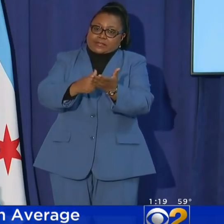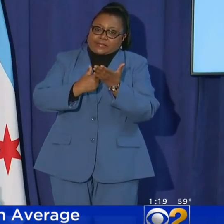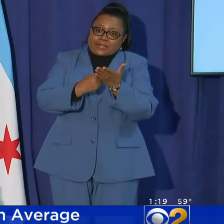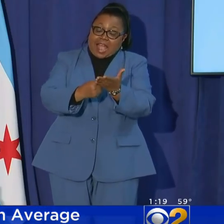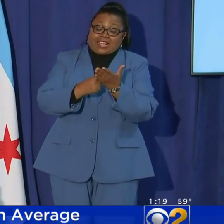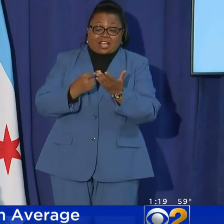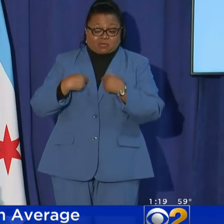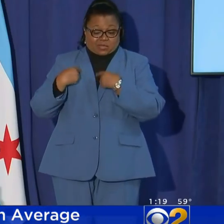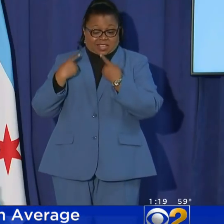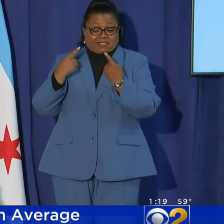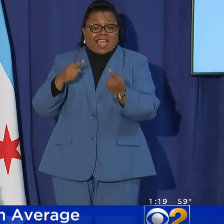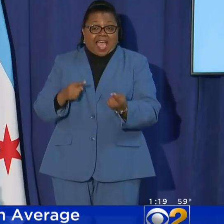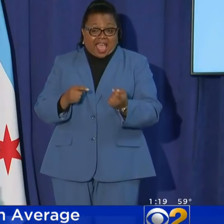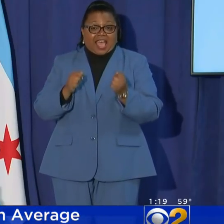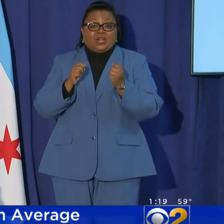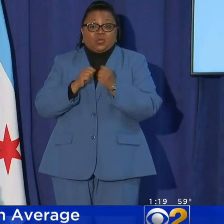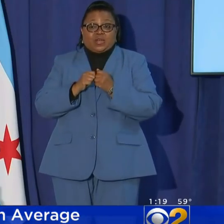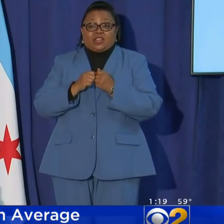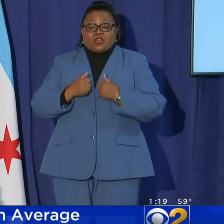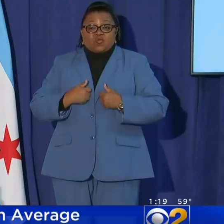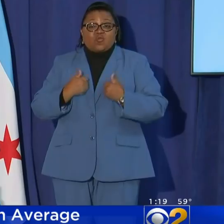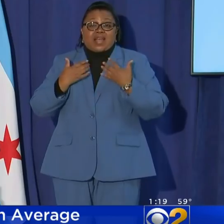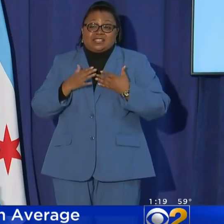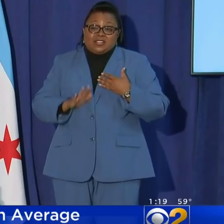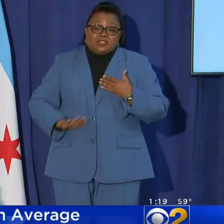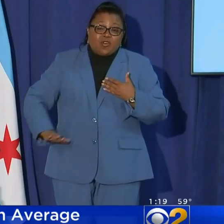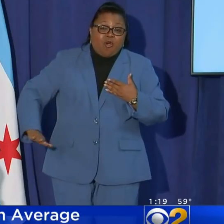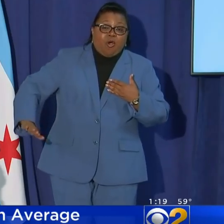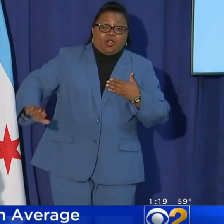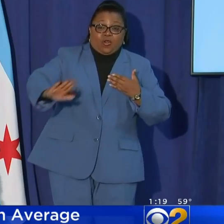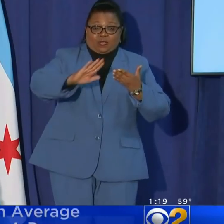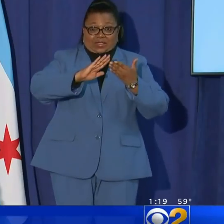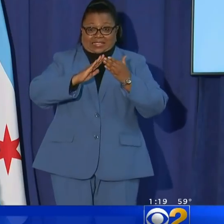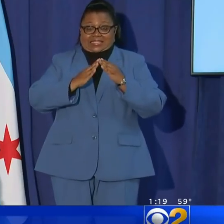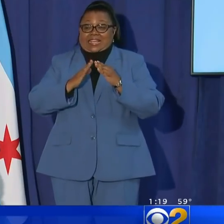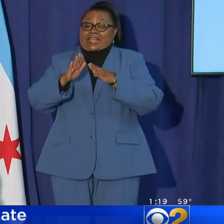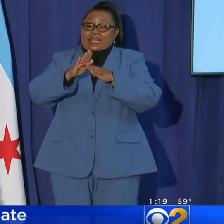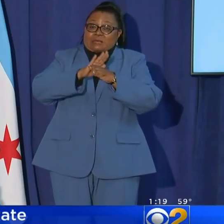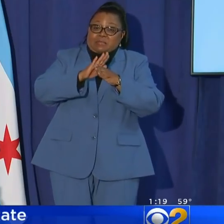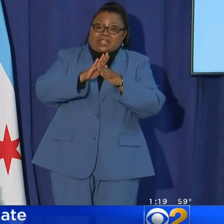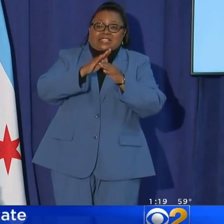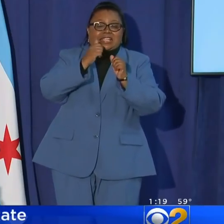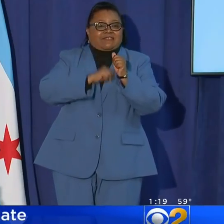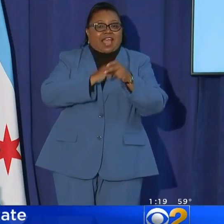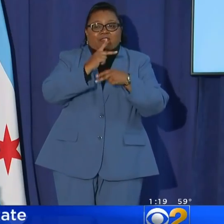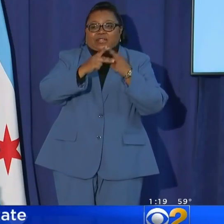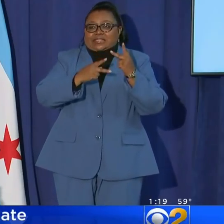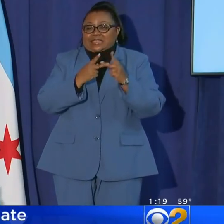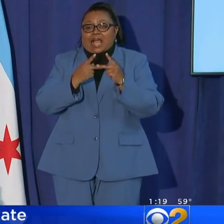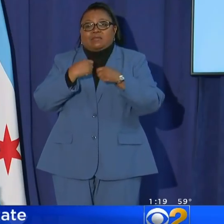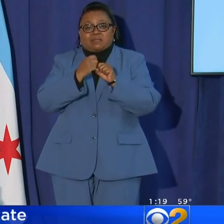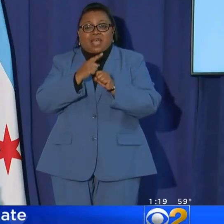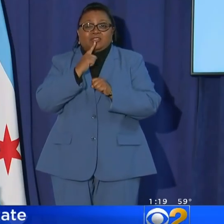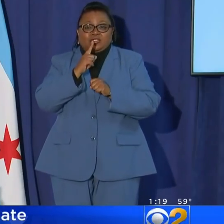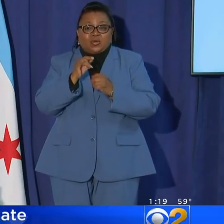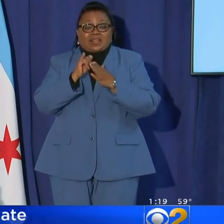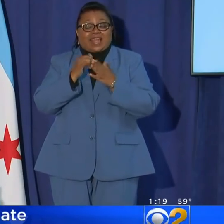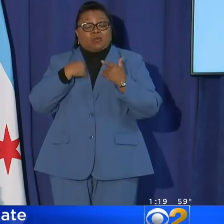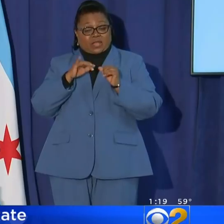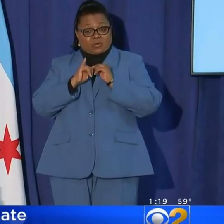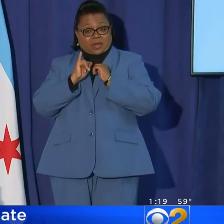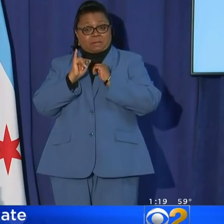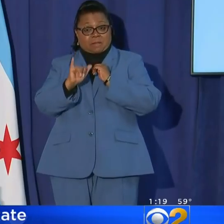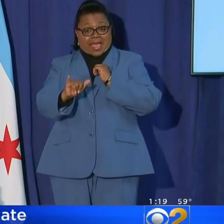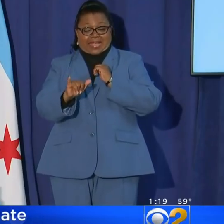that we've had with residents all across the city, businesses of every type, to make sure that we